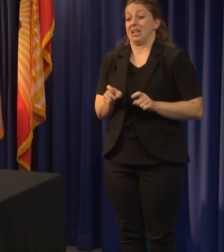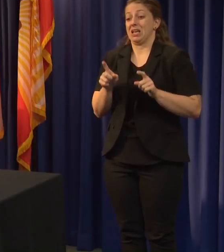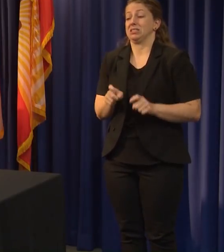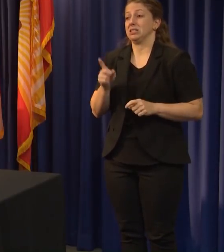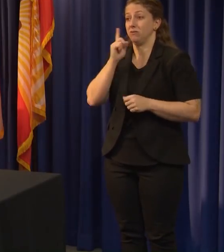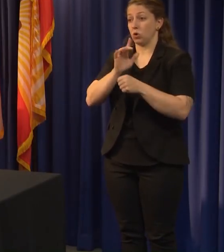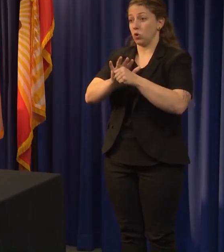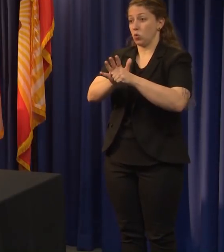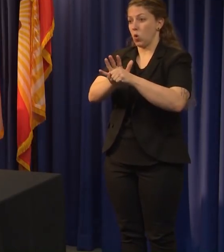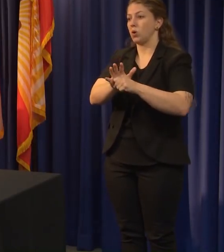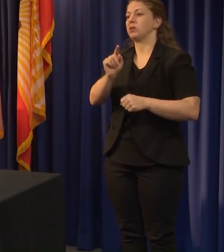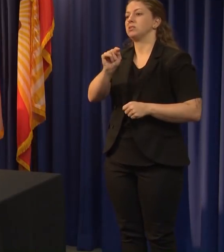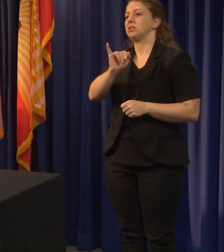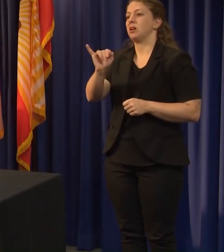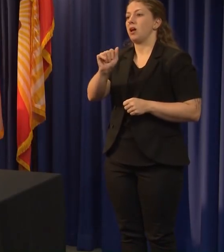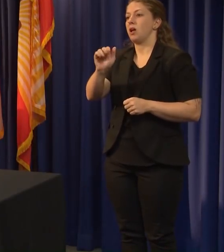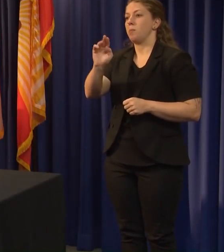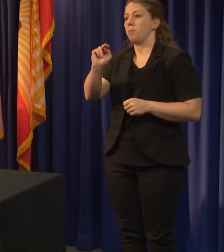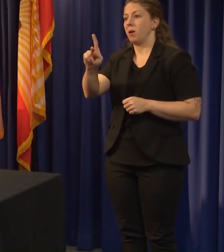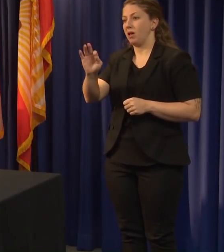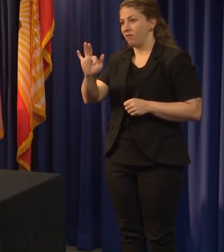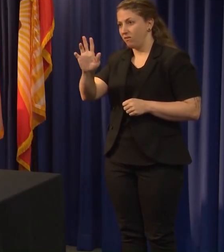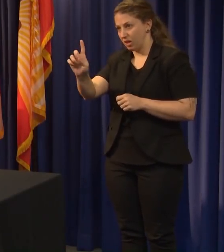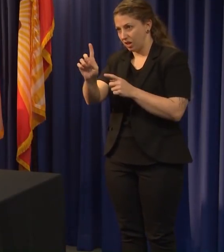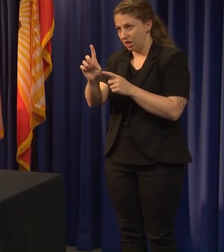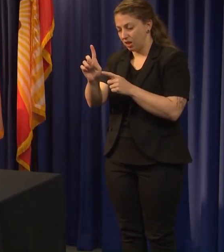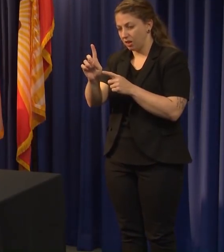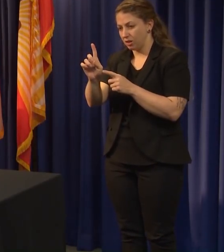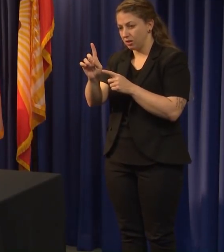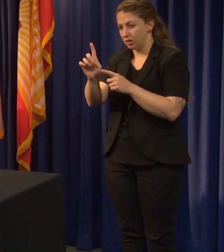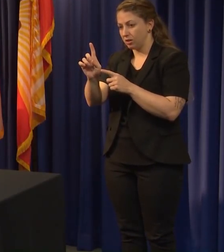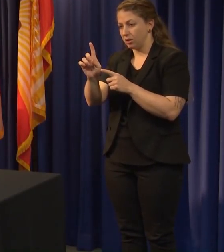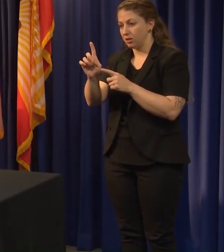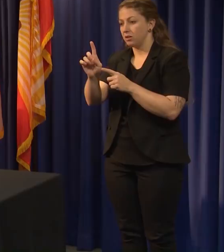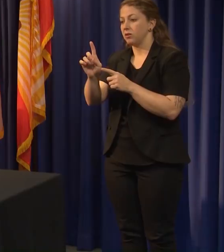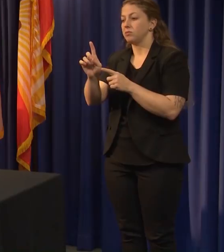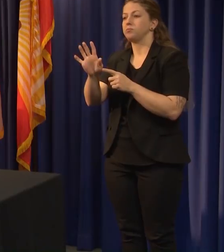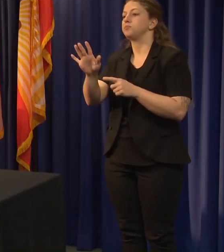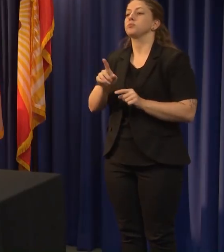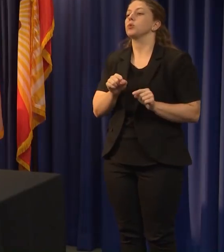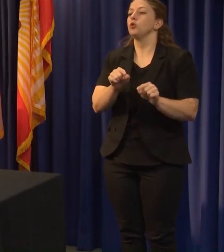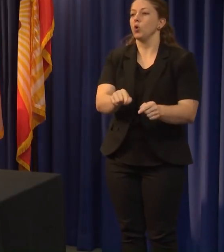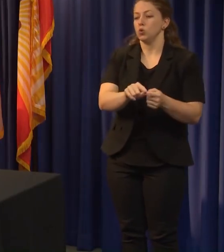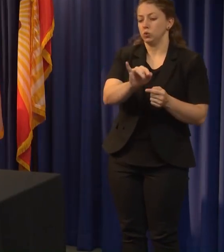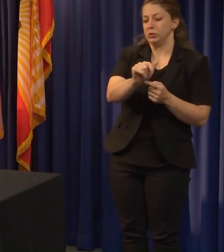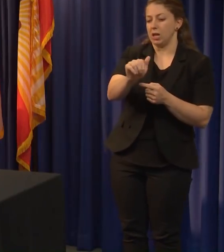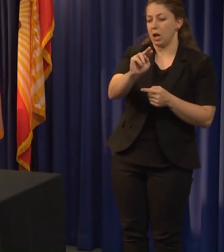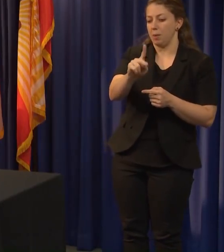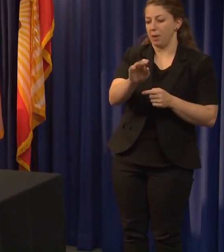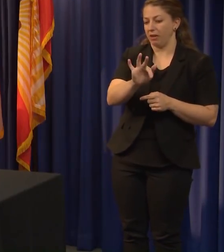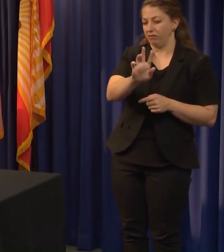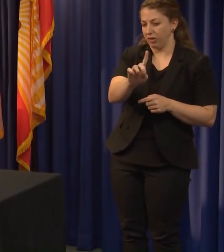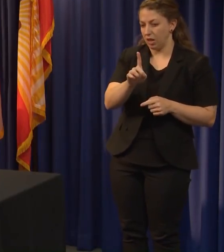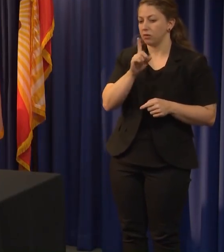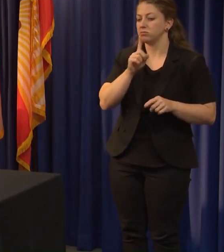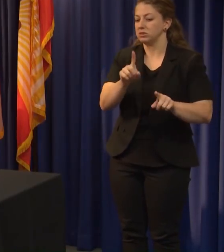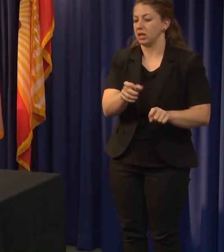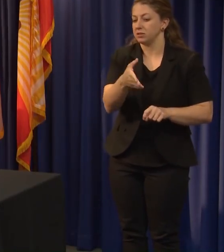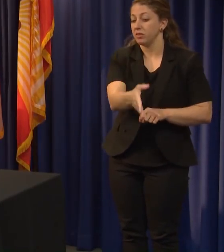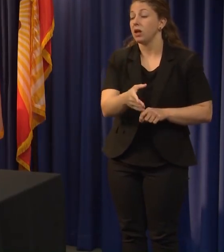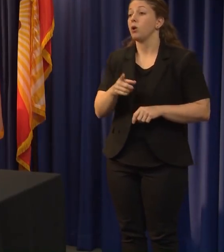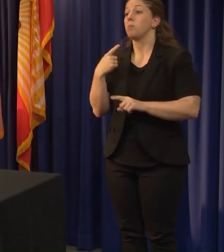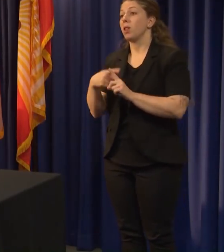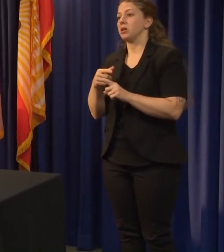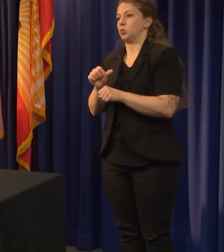we're working on a city-sponsored drive-through testing location that we're planning to have operational by the end of the week. So that will be two additional testing